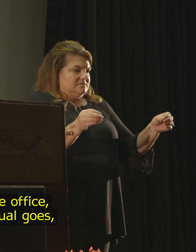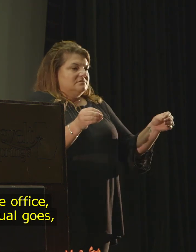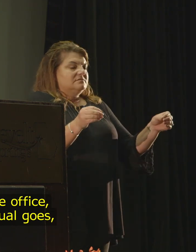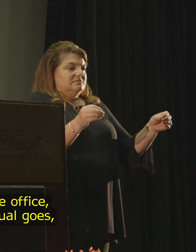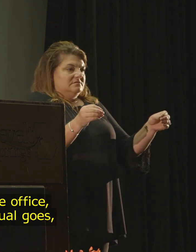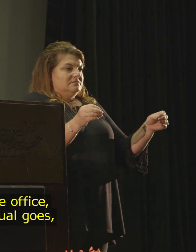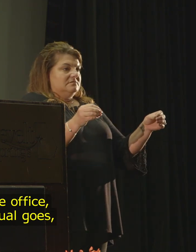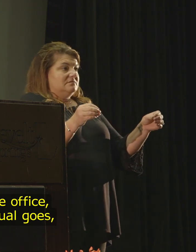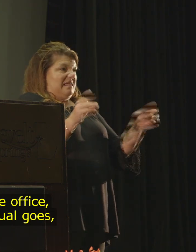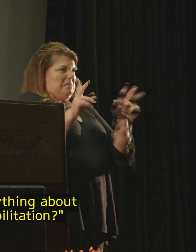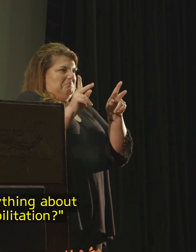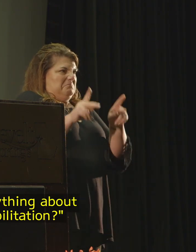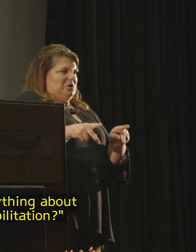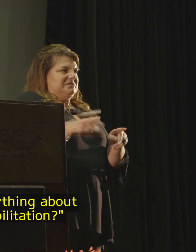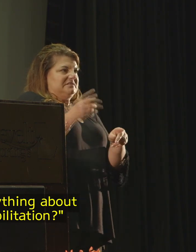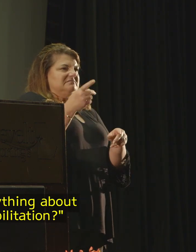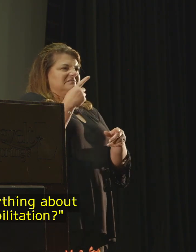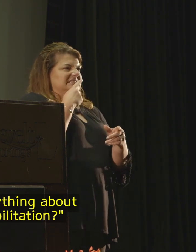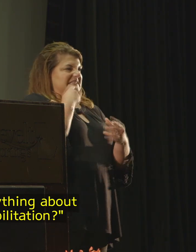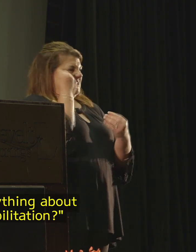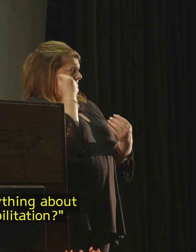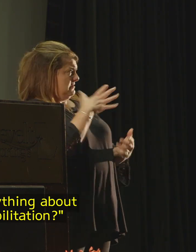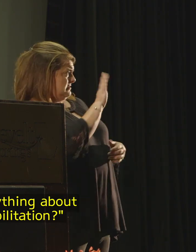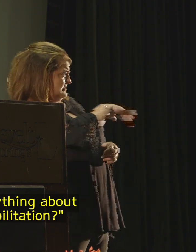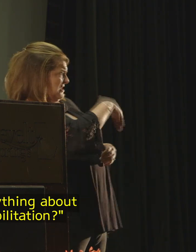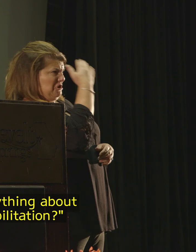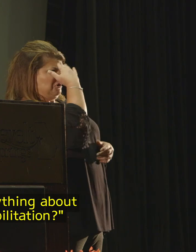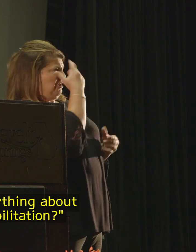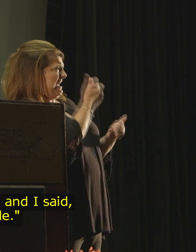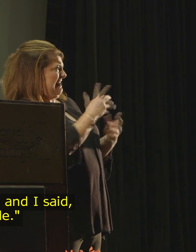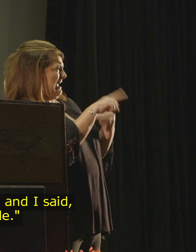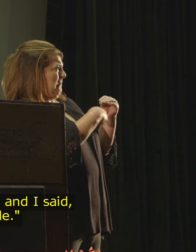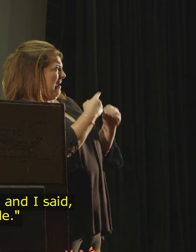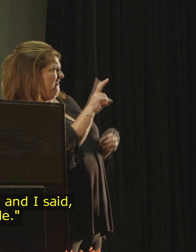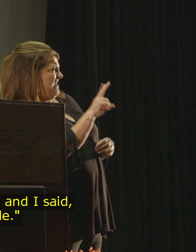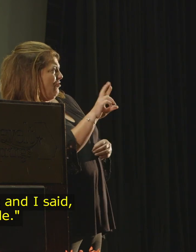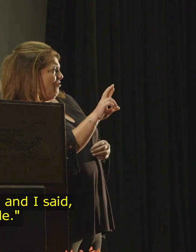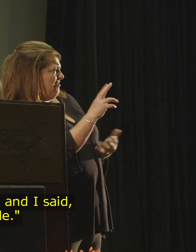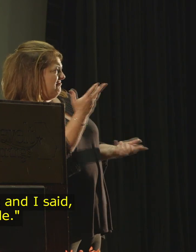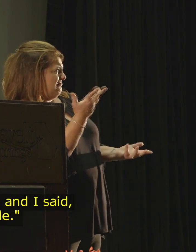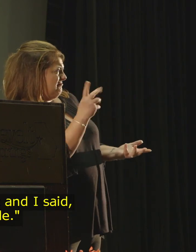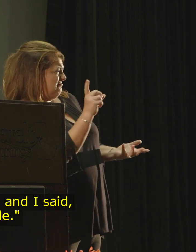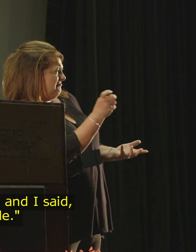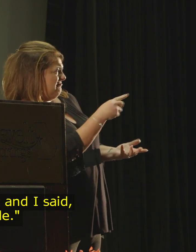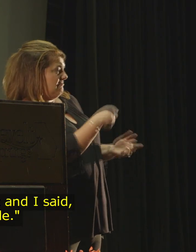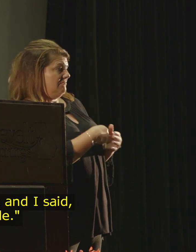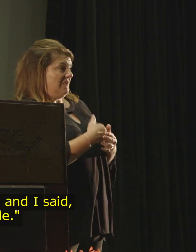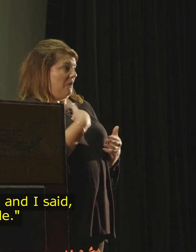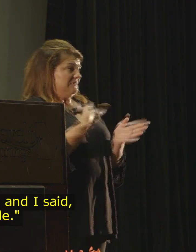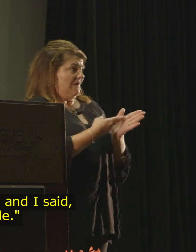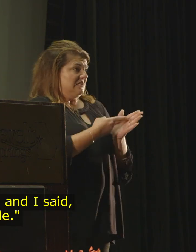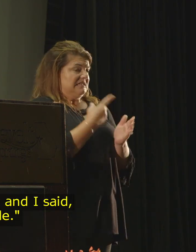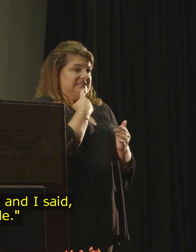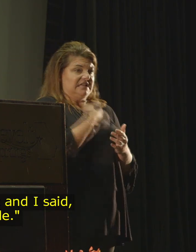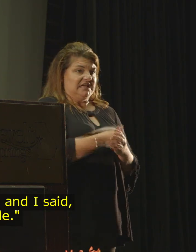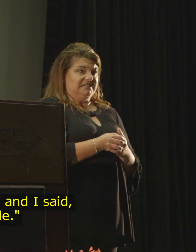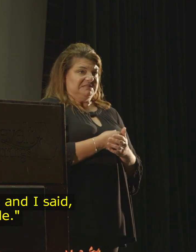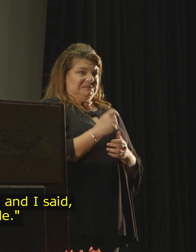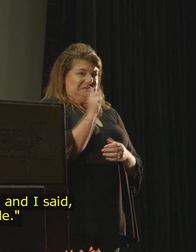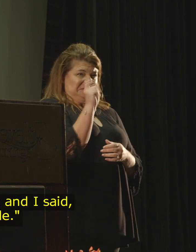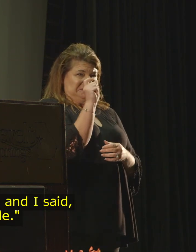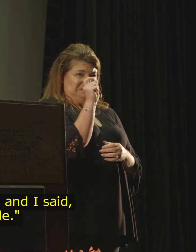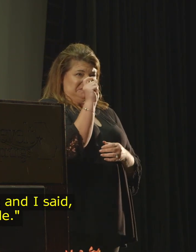the individual goes, do you know anything about vocational rehabilitation? And I was honest. And I said, very